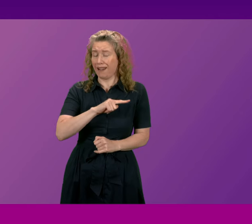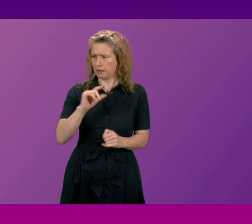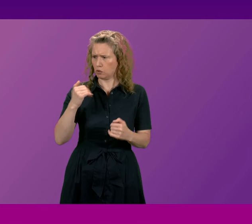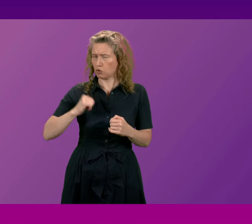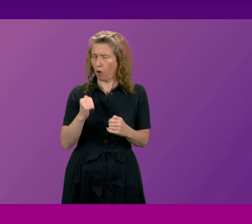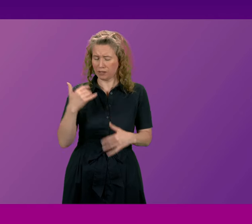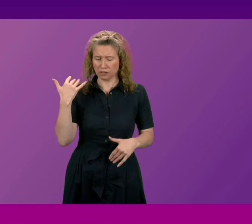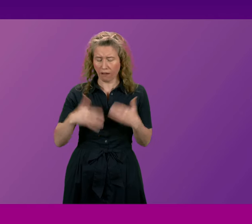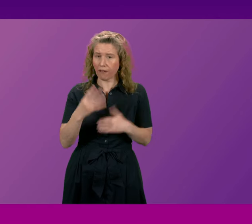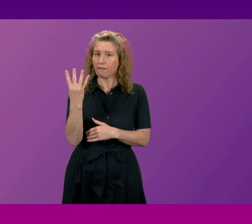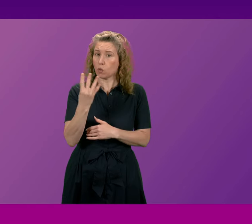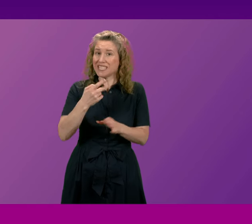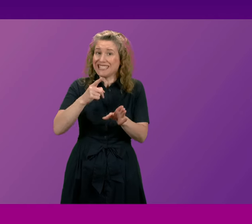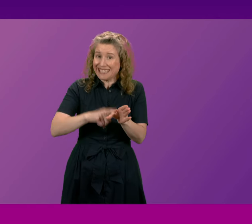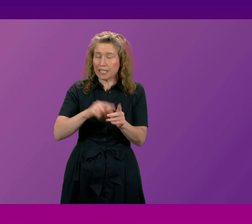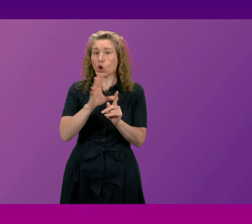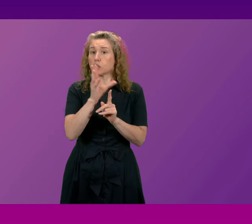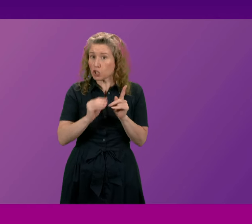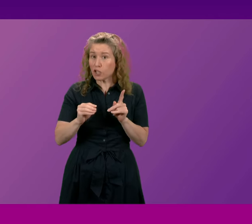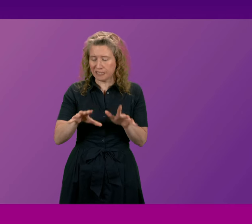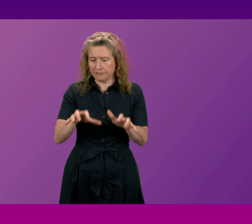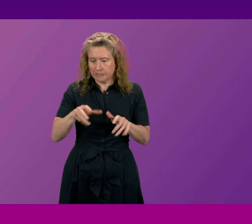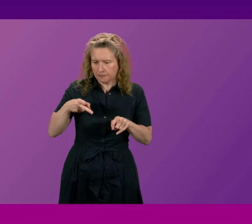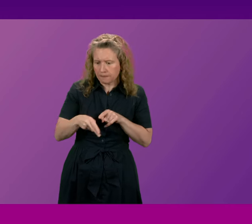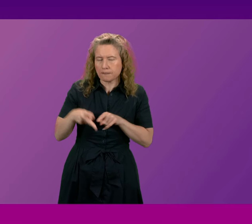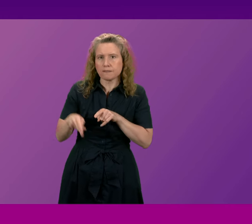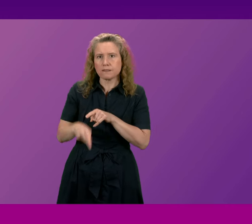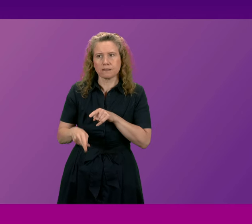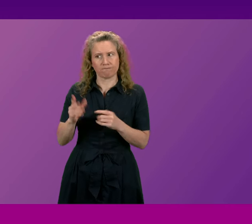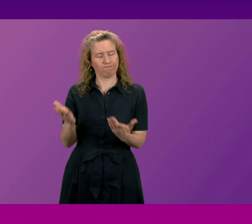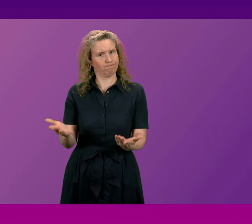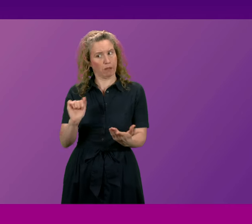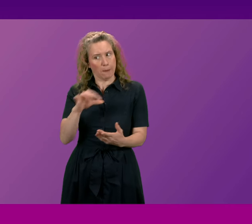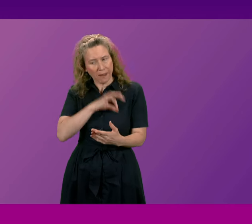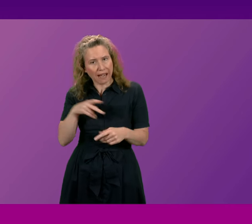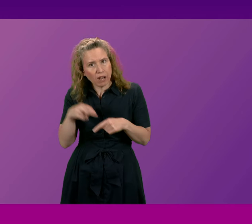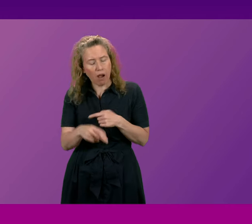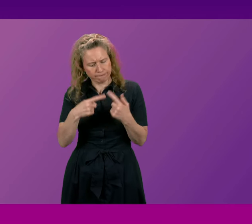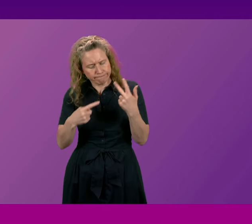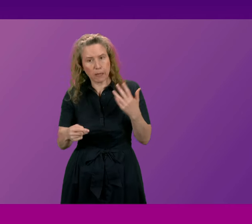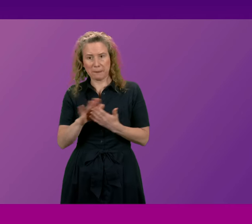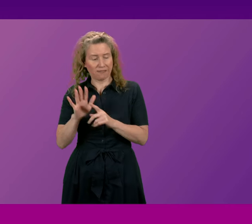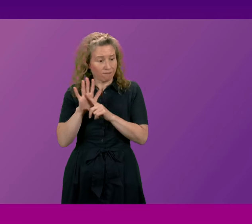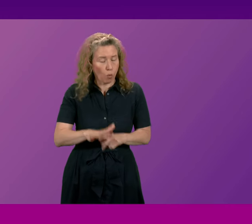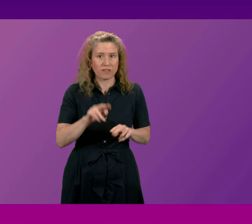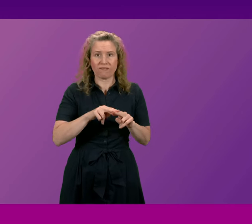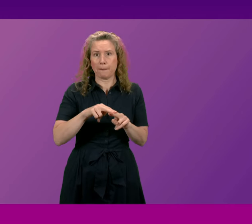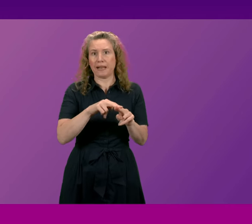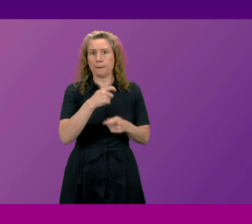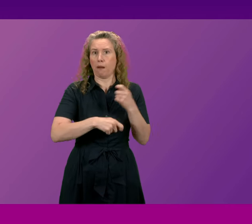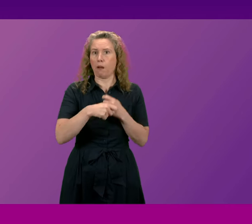suffered from 14 years of conservative austerity and welfare cuts, which have forced families into poverty.